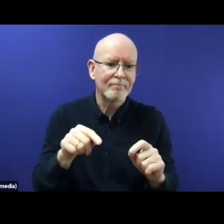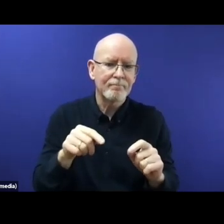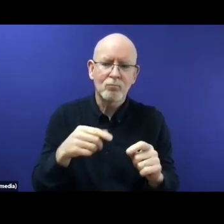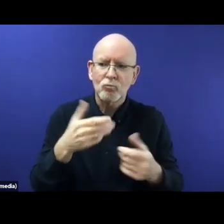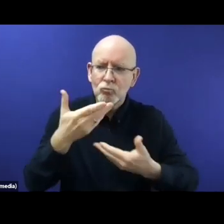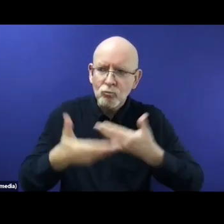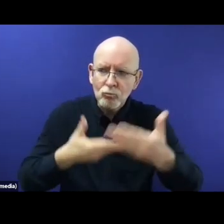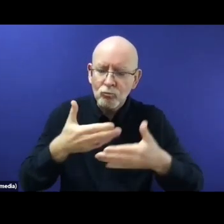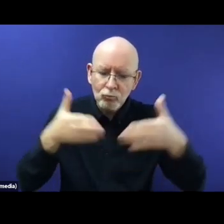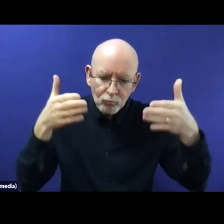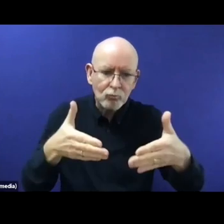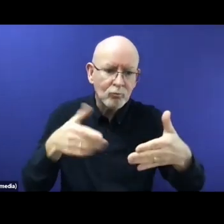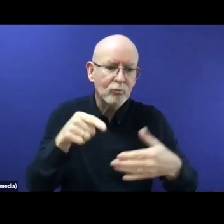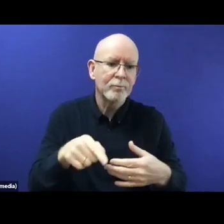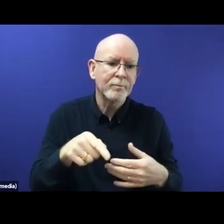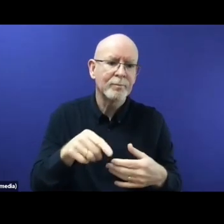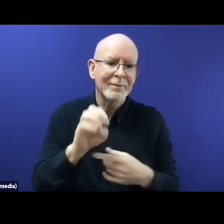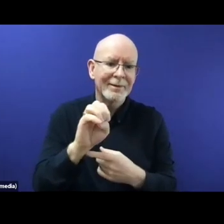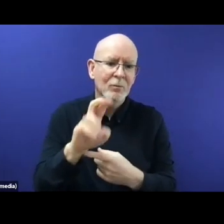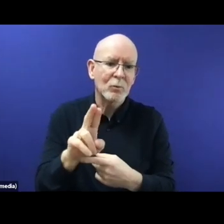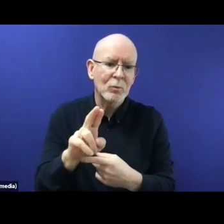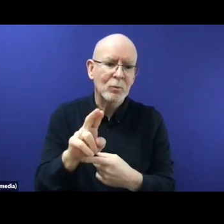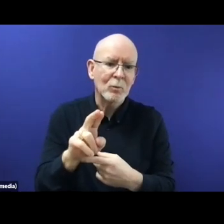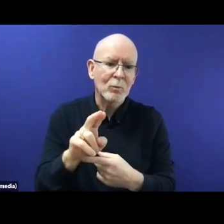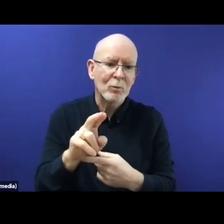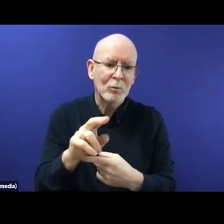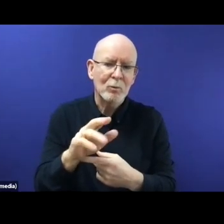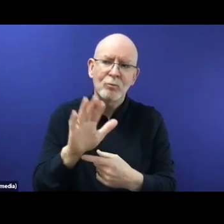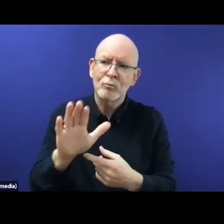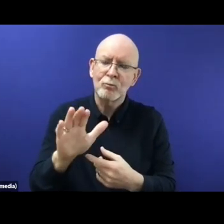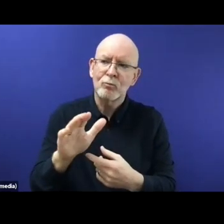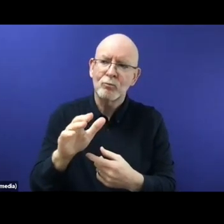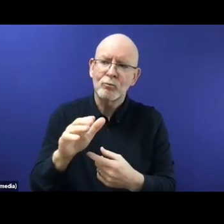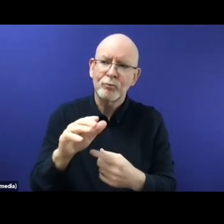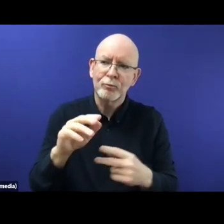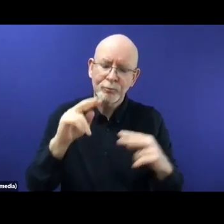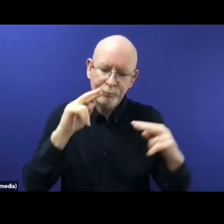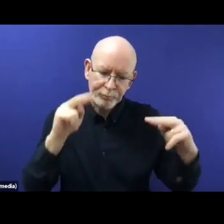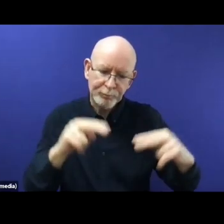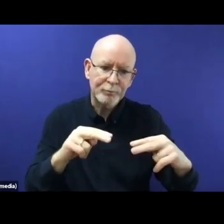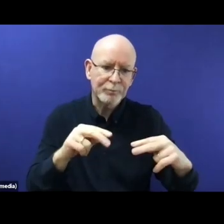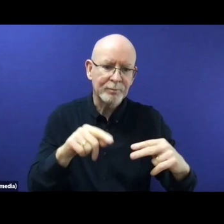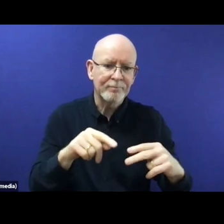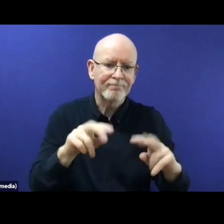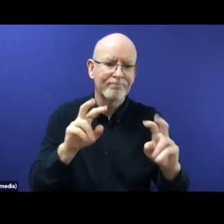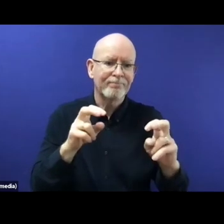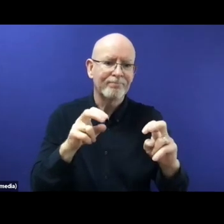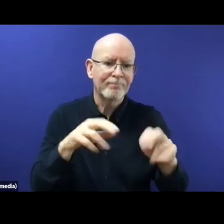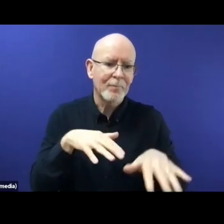given the particular occasion of the UNHCR's anniversary, my point of departure will actually be the UN